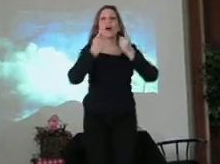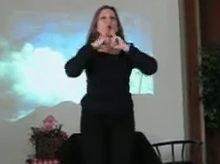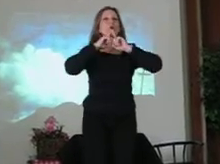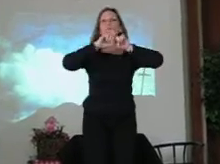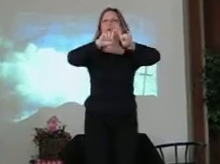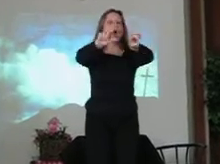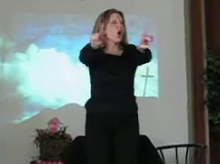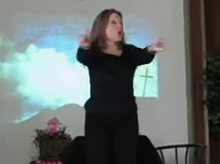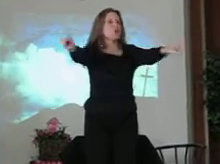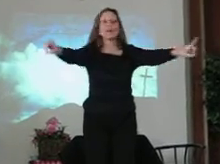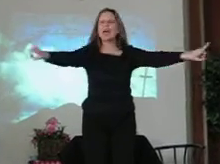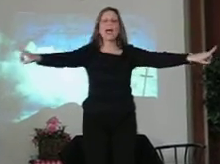rotate.